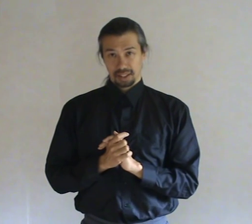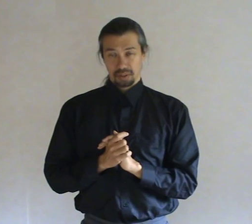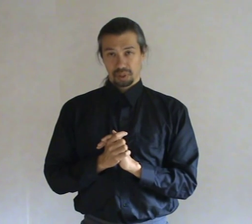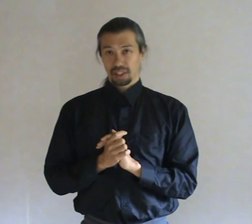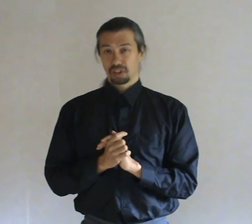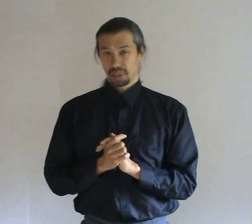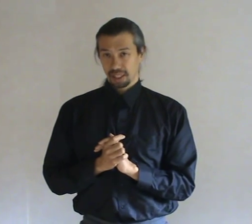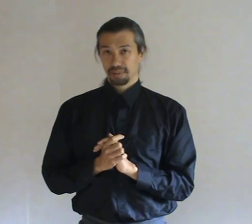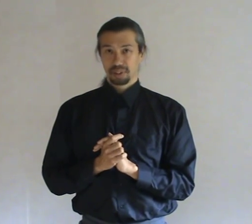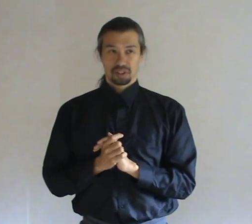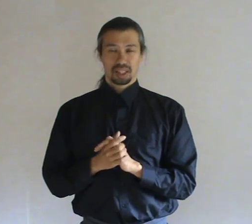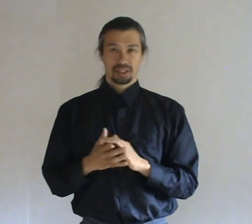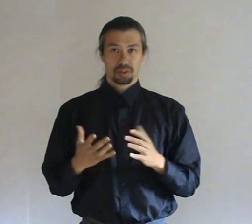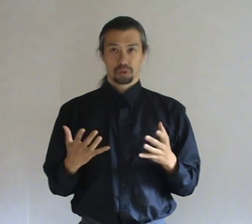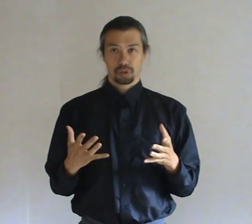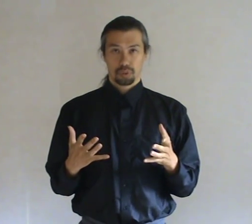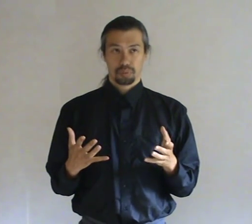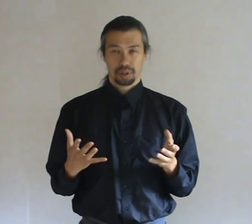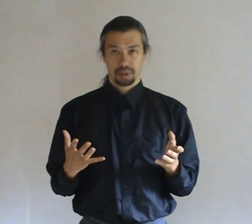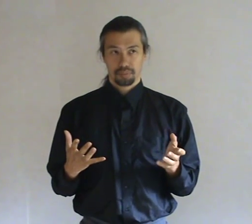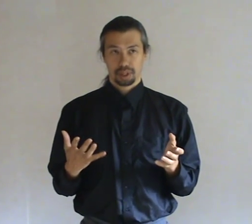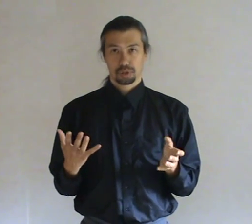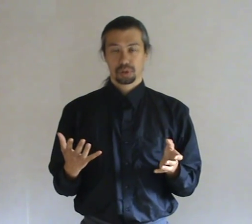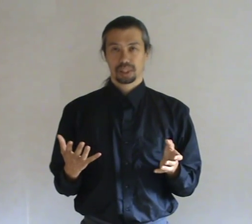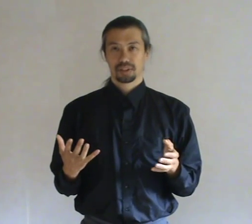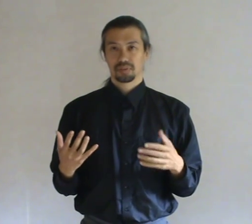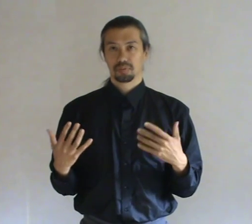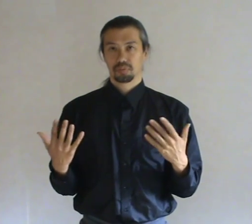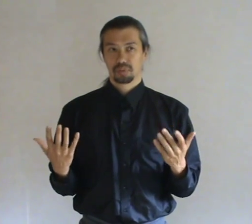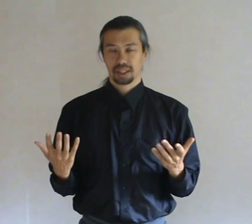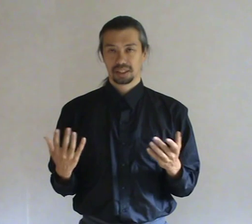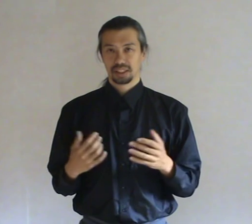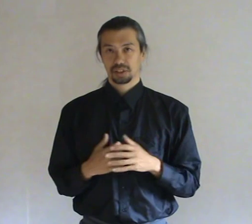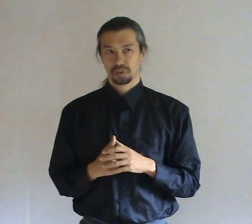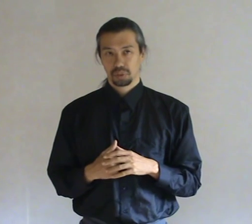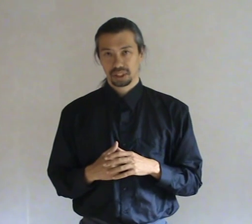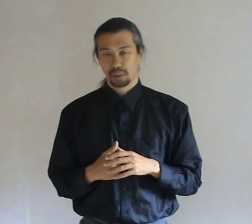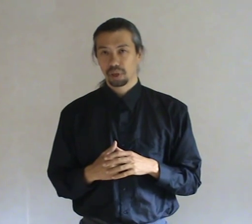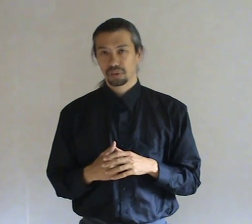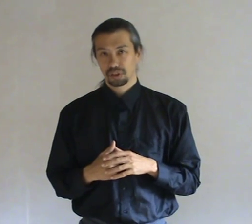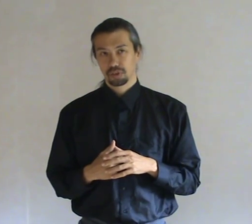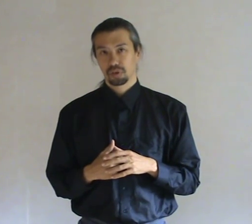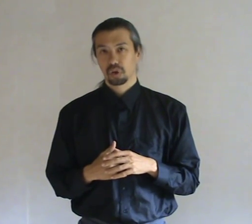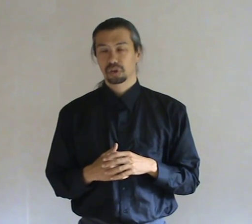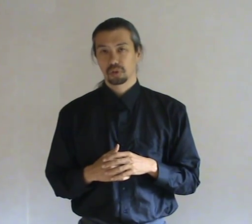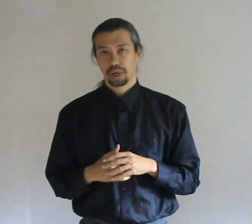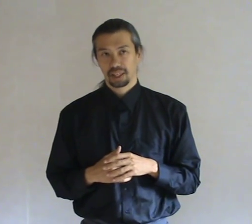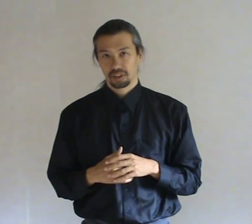What needs to be done. Is that you also make sure that the energies which they want. locked away as